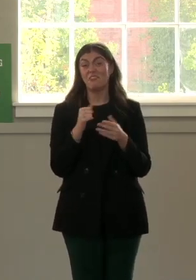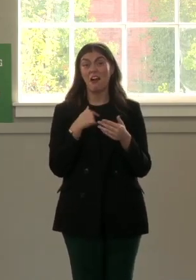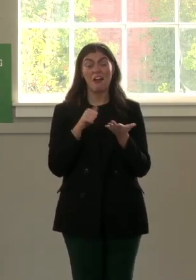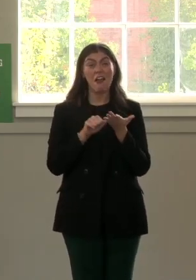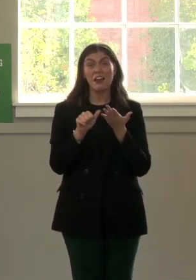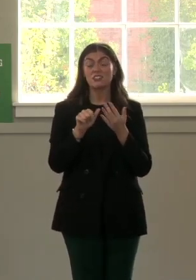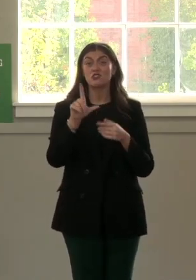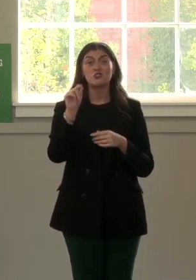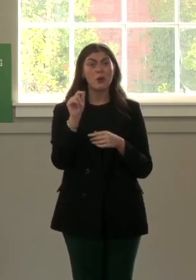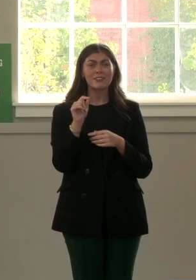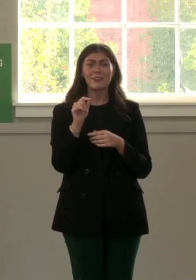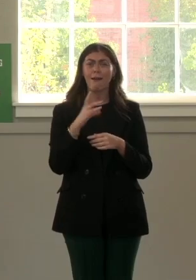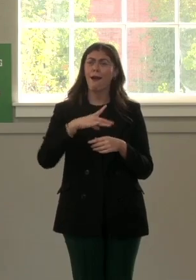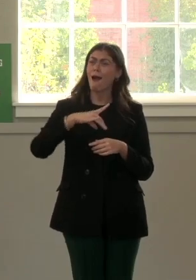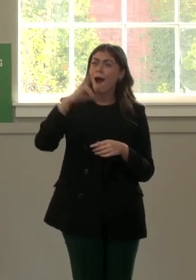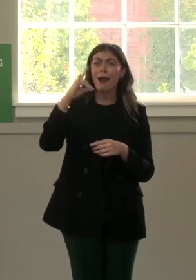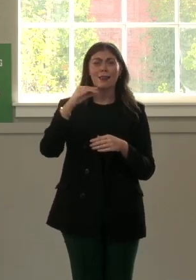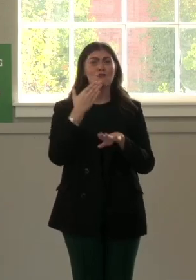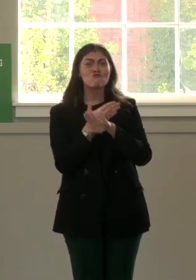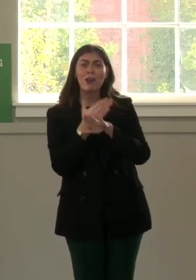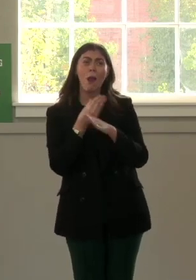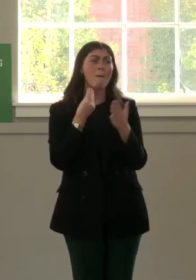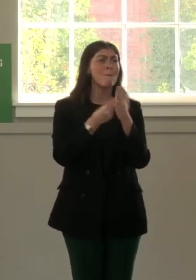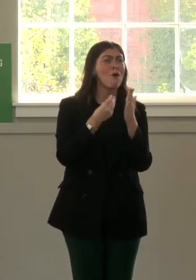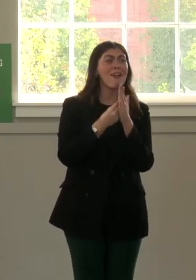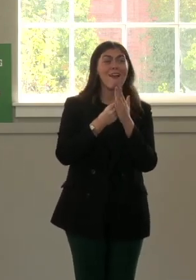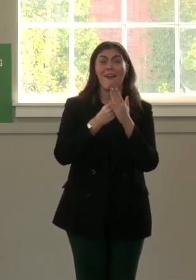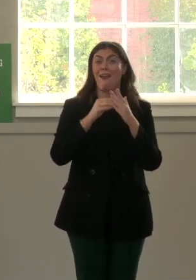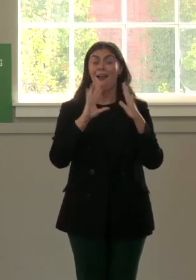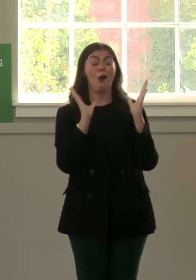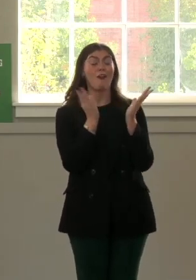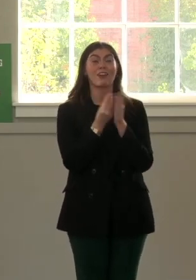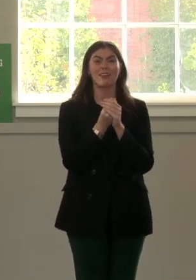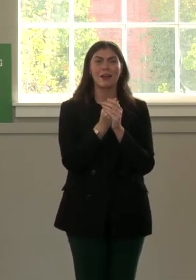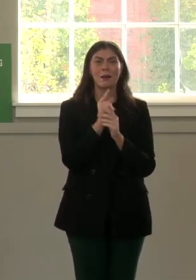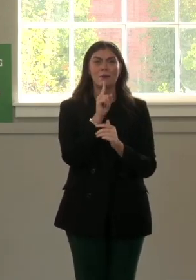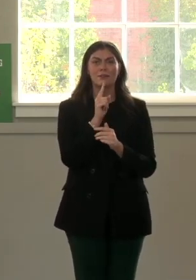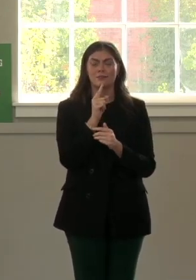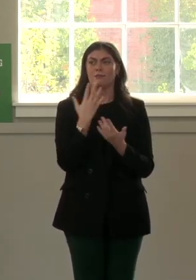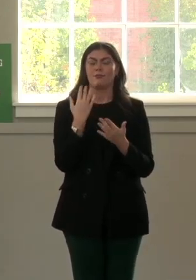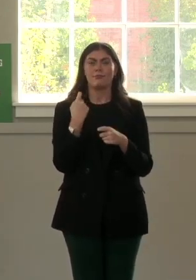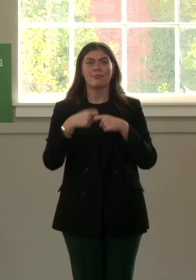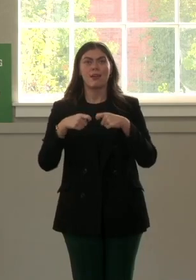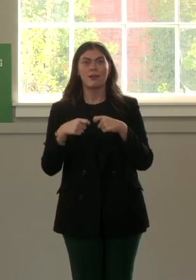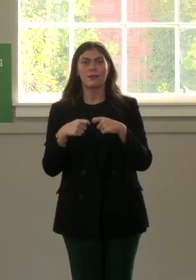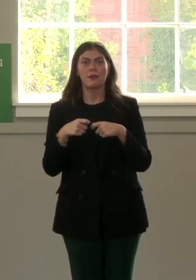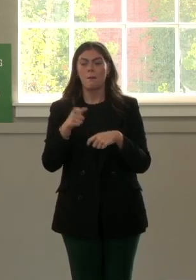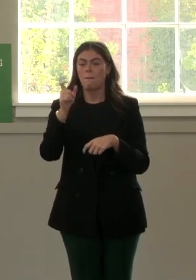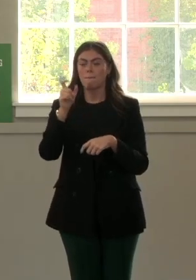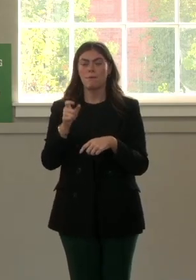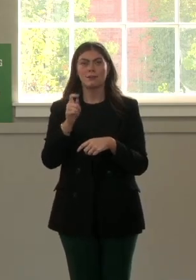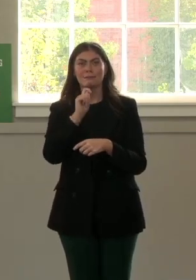The highest career, money everything. And all of a sudden, somebody leaked it to the papers about me transitioning.